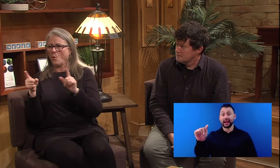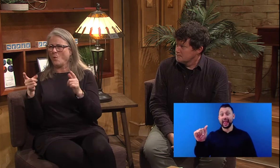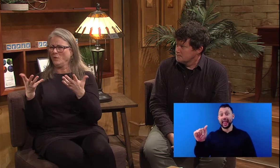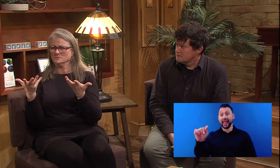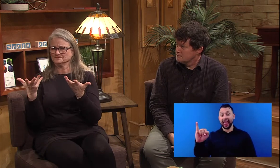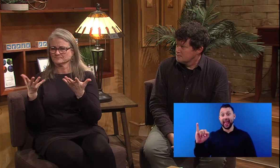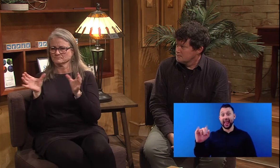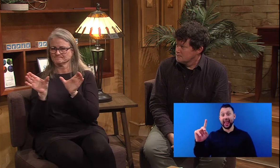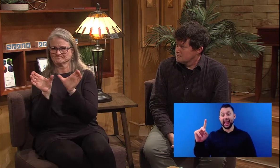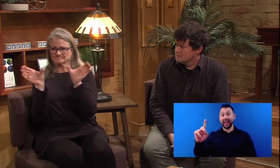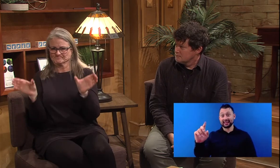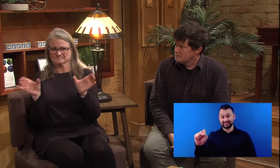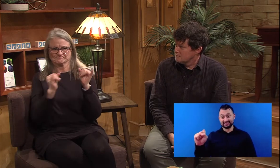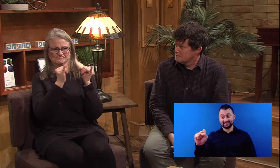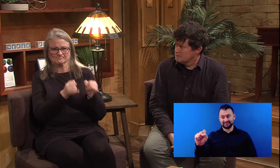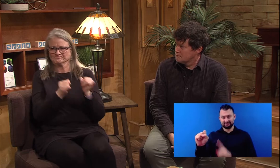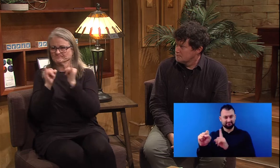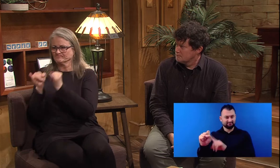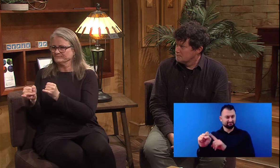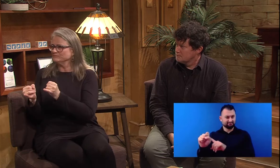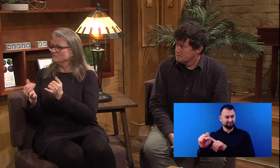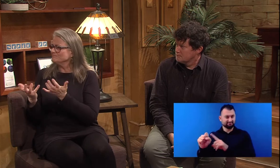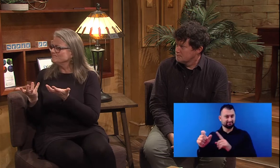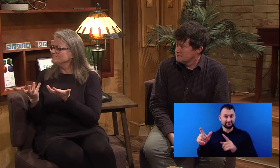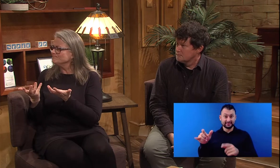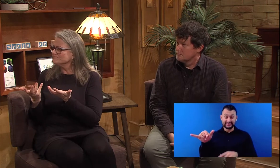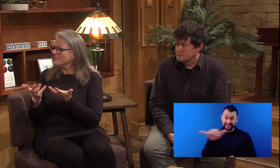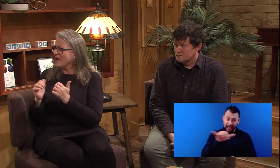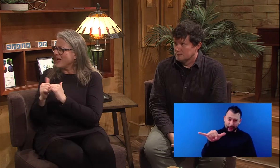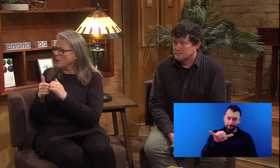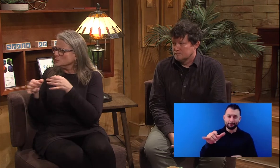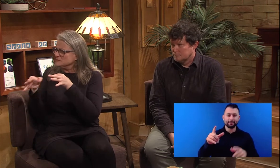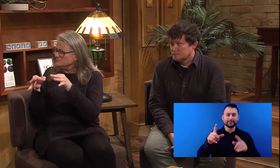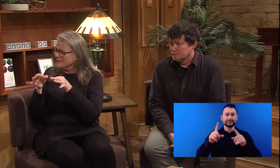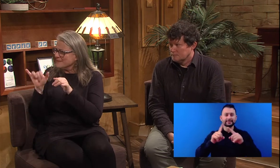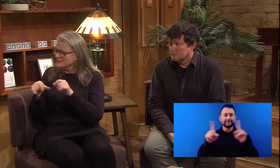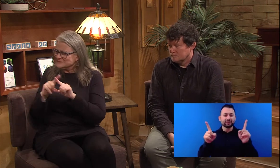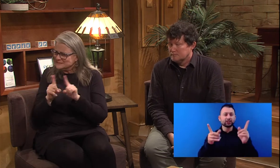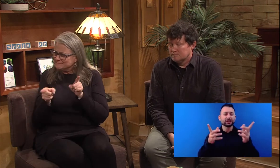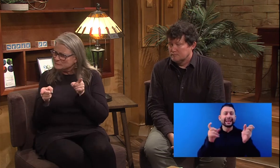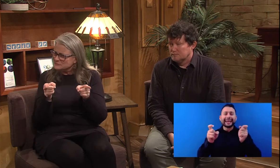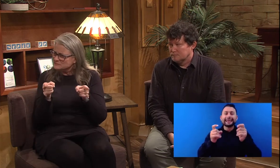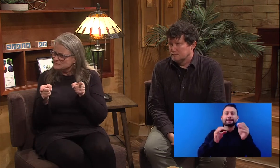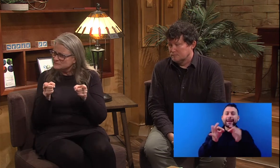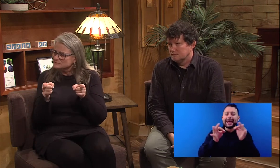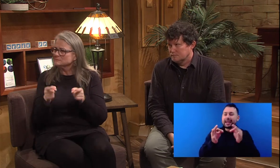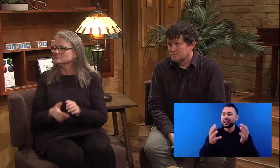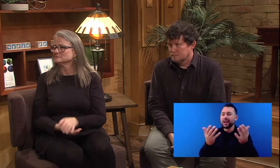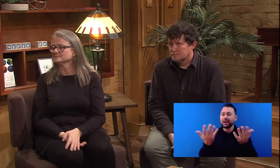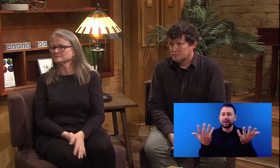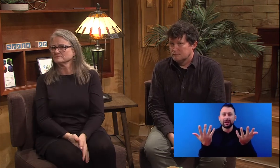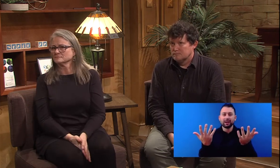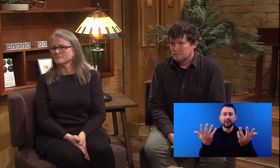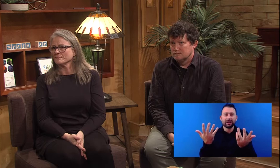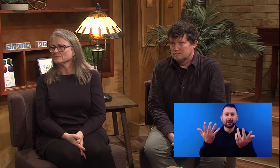between the two? What's the distinction? How can you explain the difference between the two?